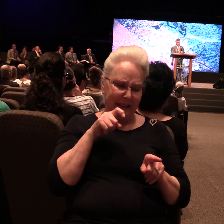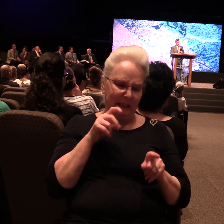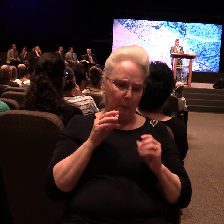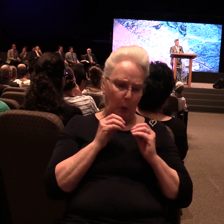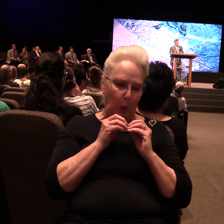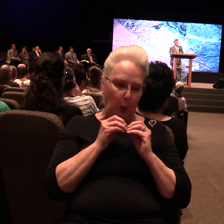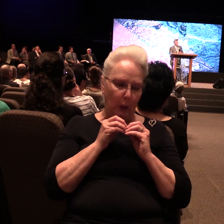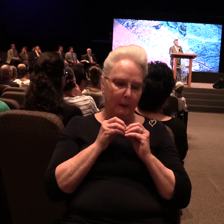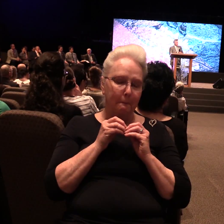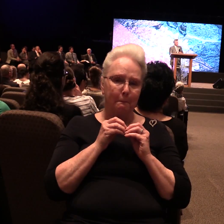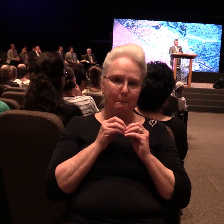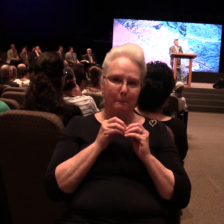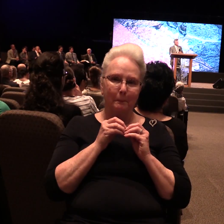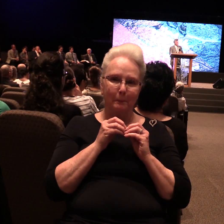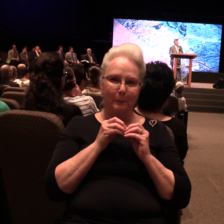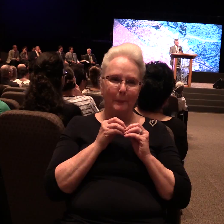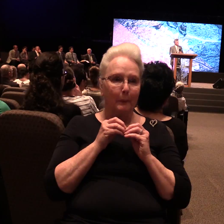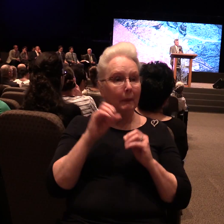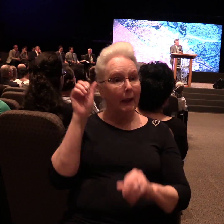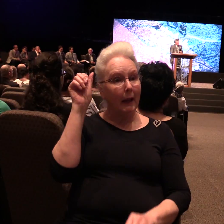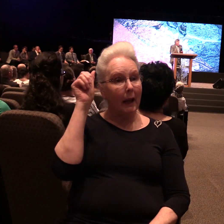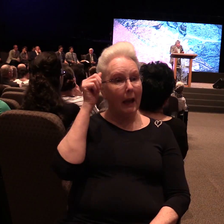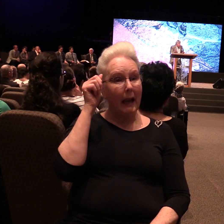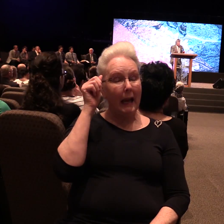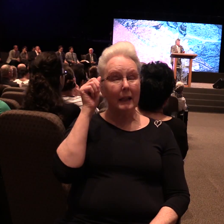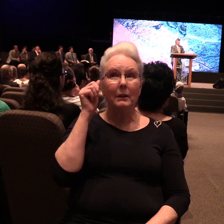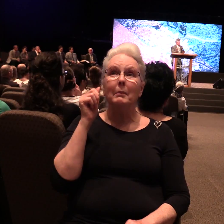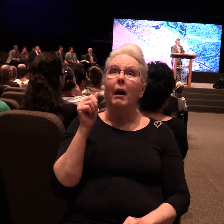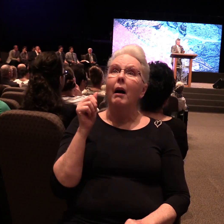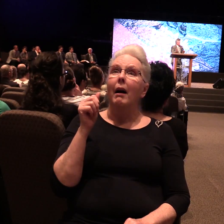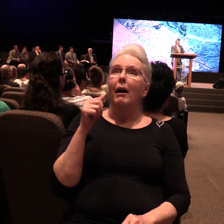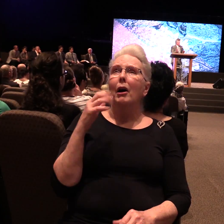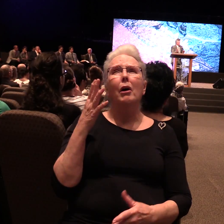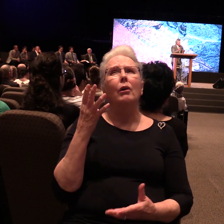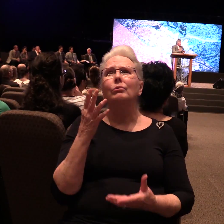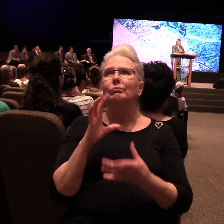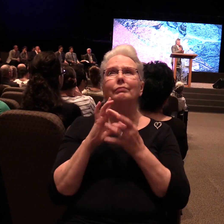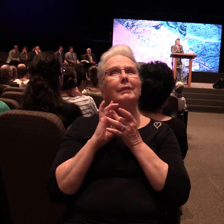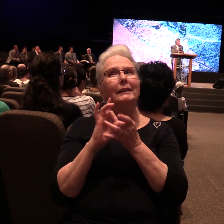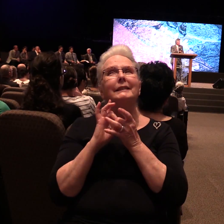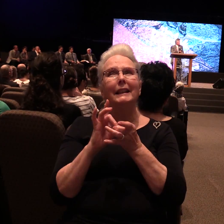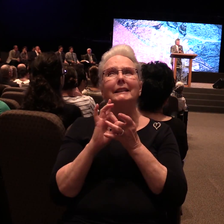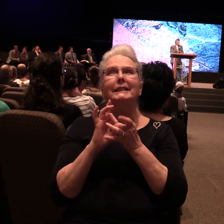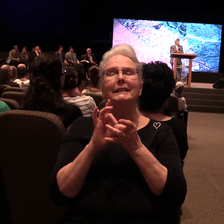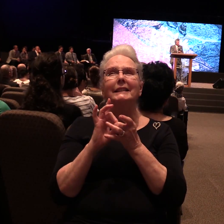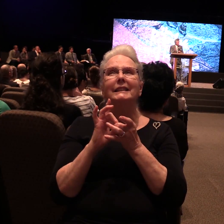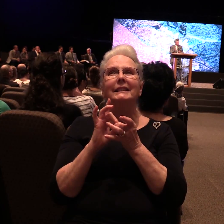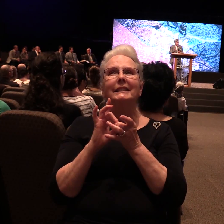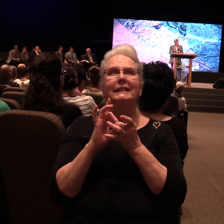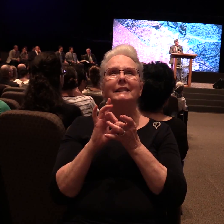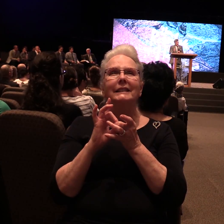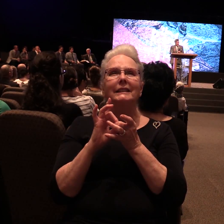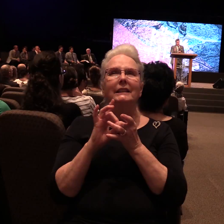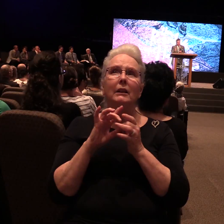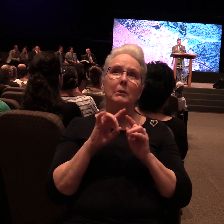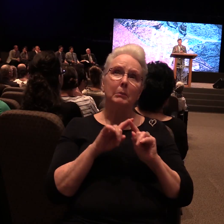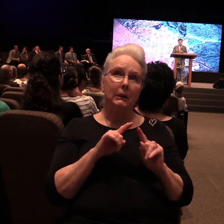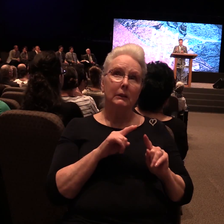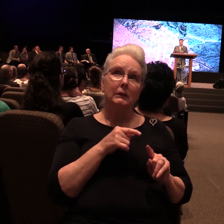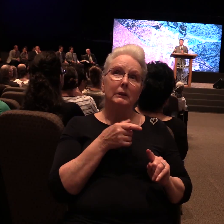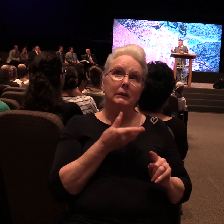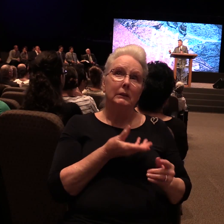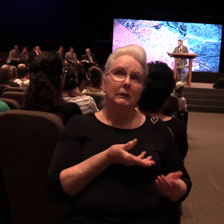God and Adam's poverty. was rich in fellowship with God when he was poor in the prospect of relationship.